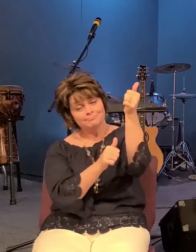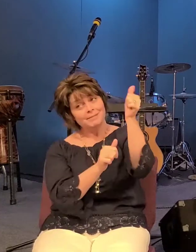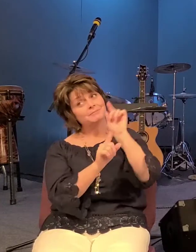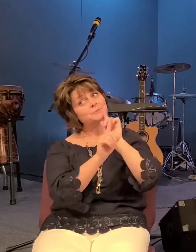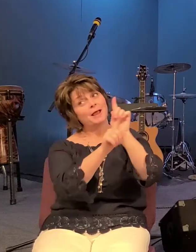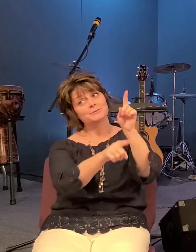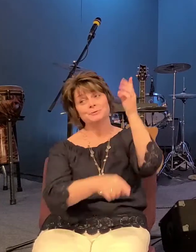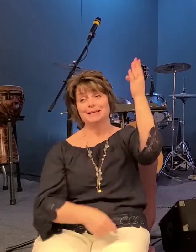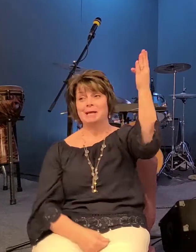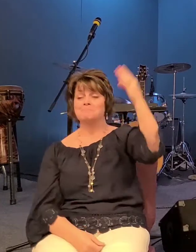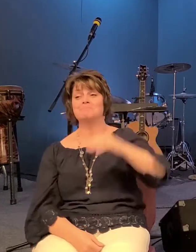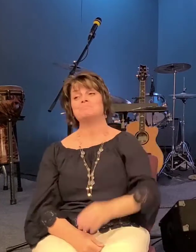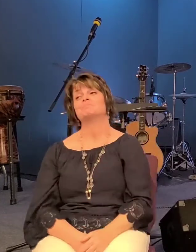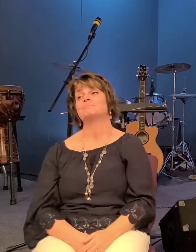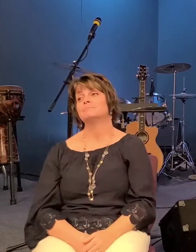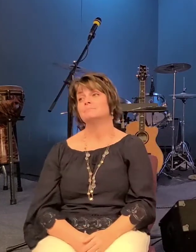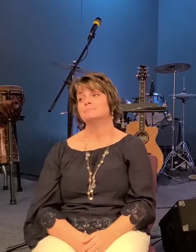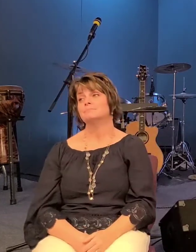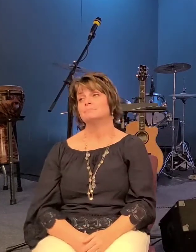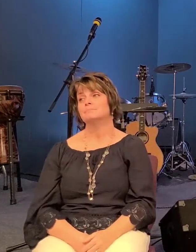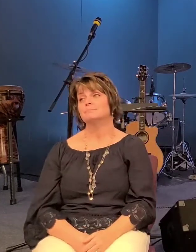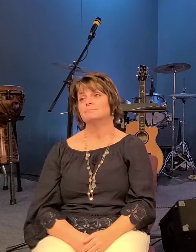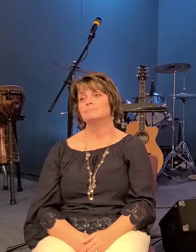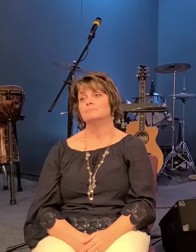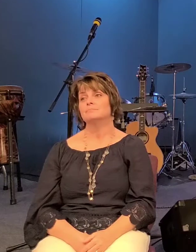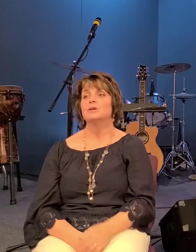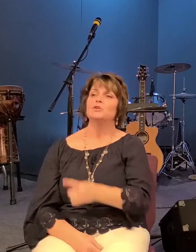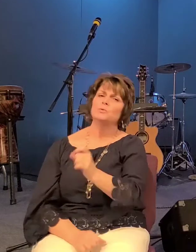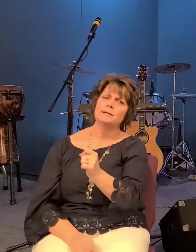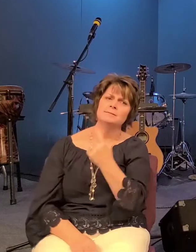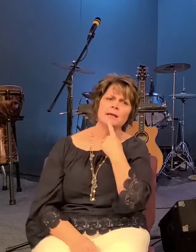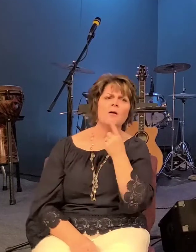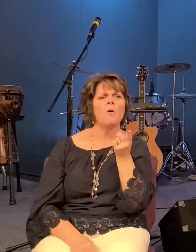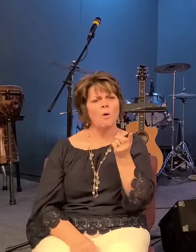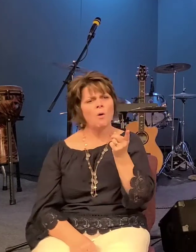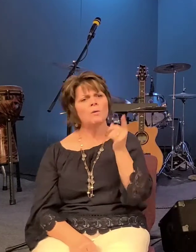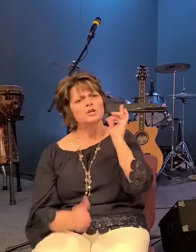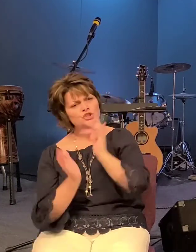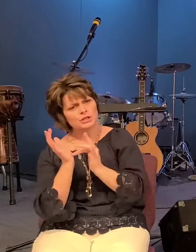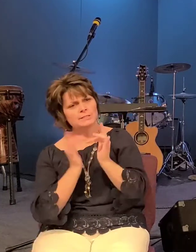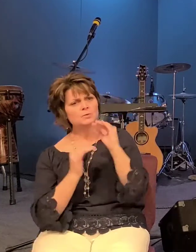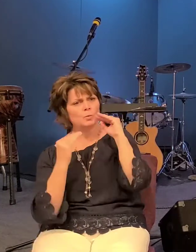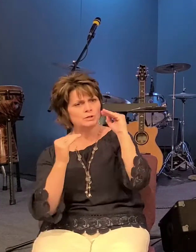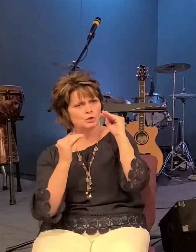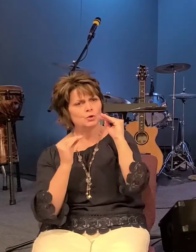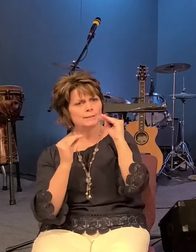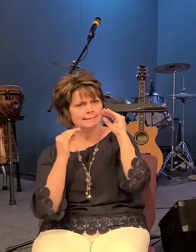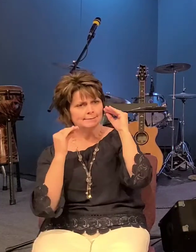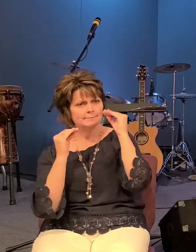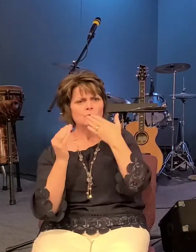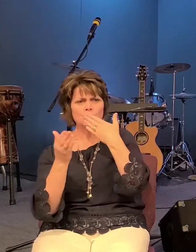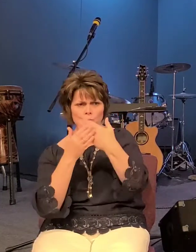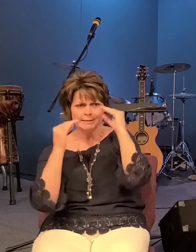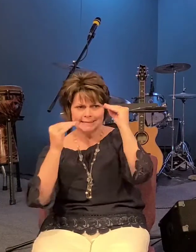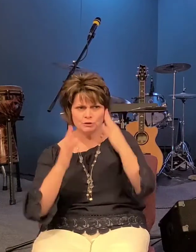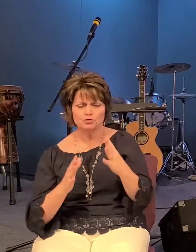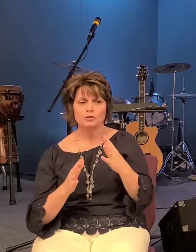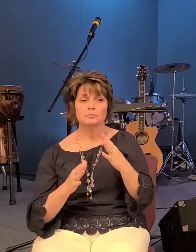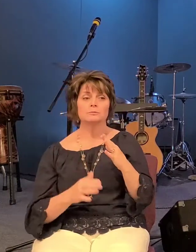i mean you can say all these things about what he's a good teacher and all that sort of stuff c.s lewis talked about that